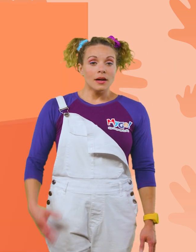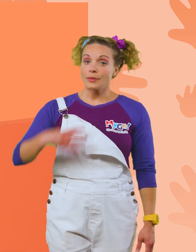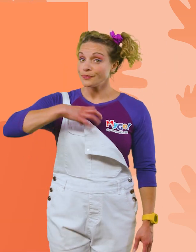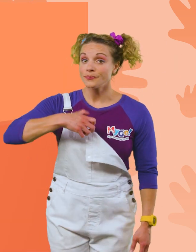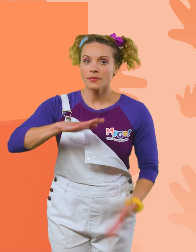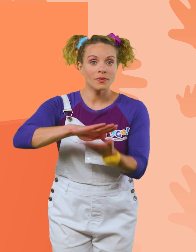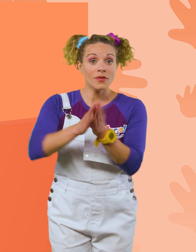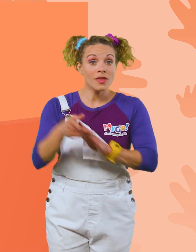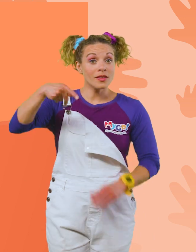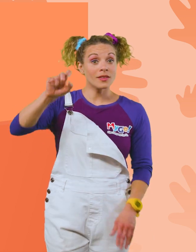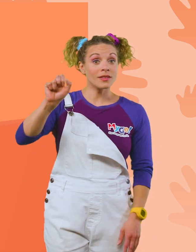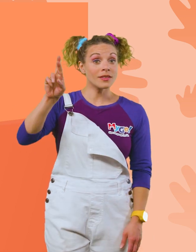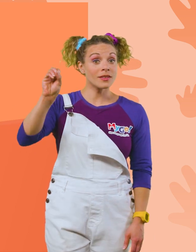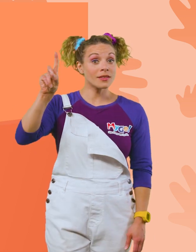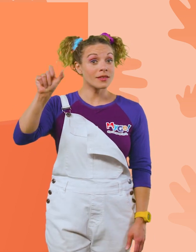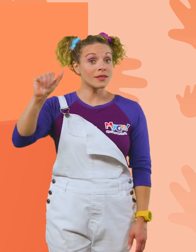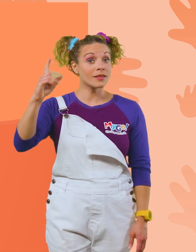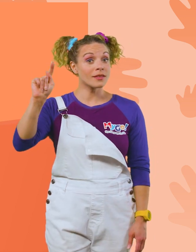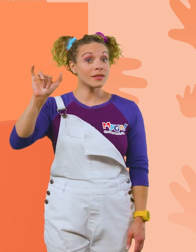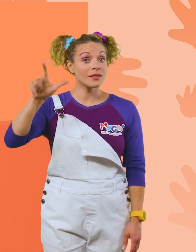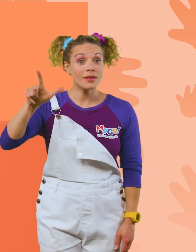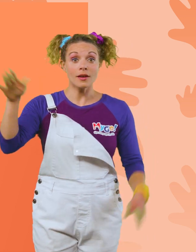Morphle, morph into a pterodactyl.